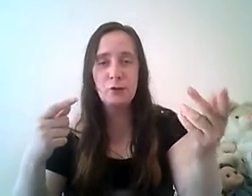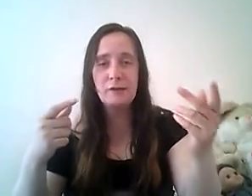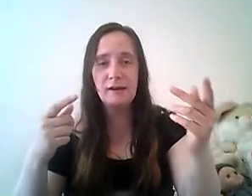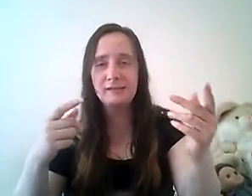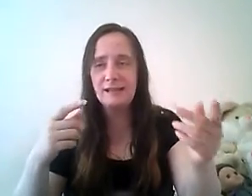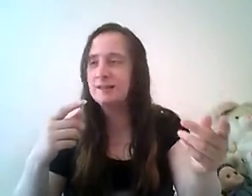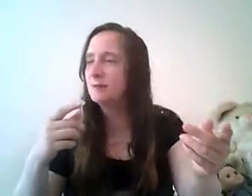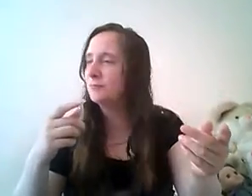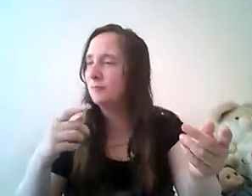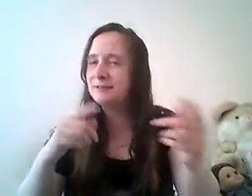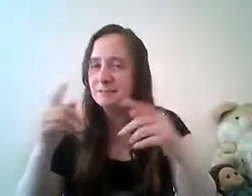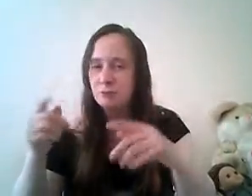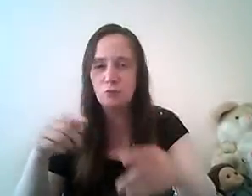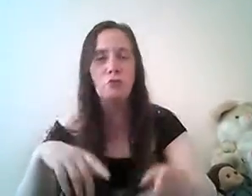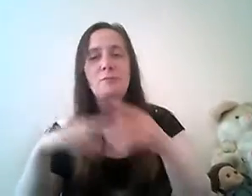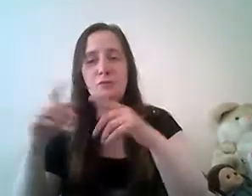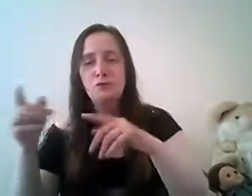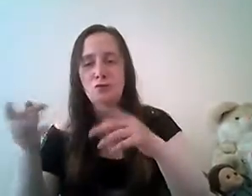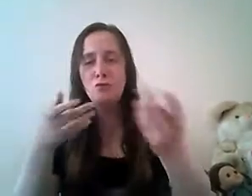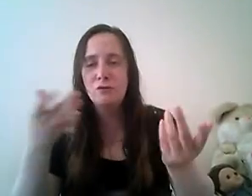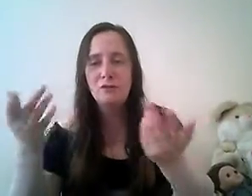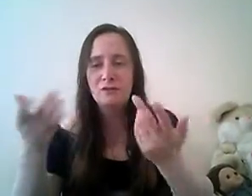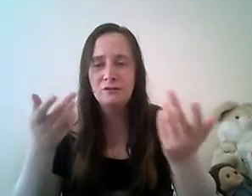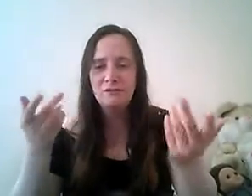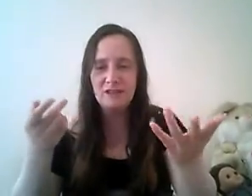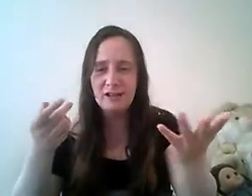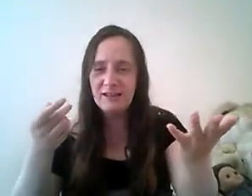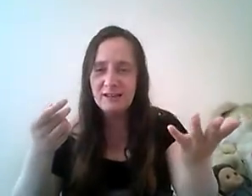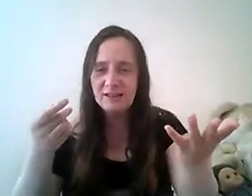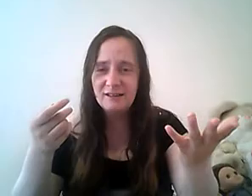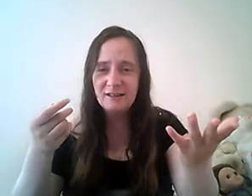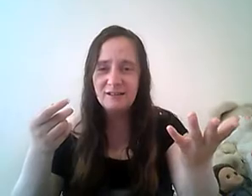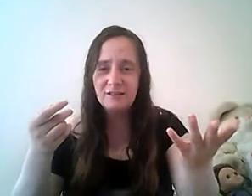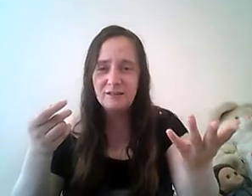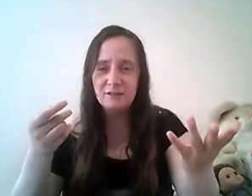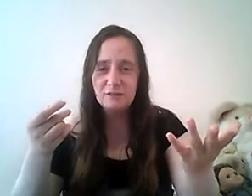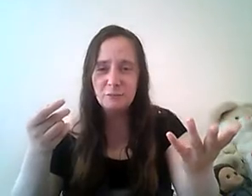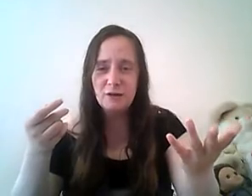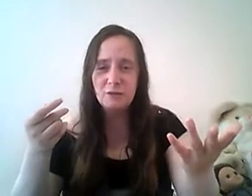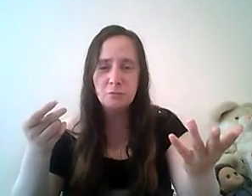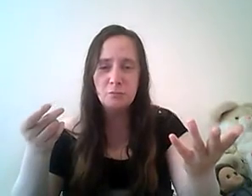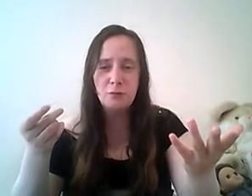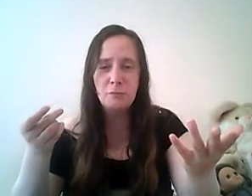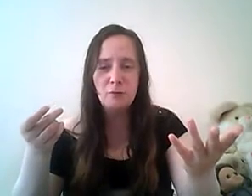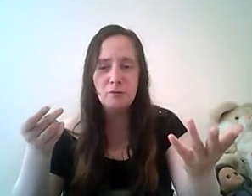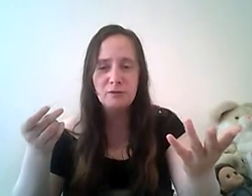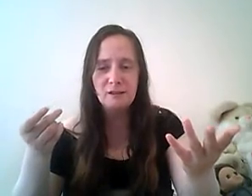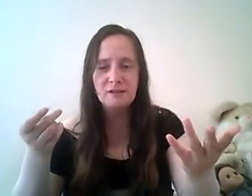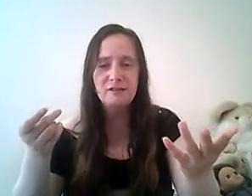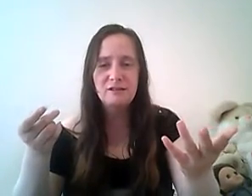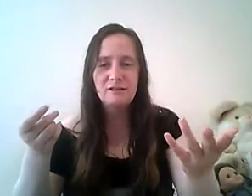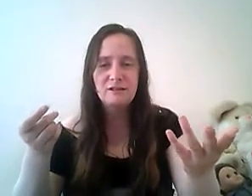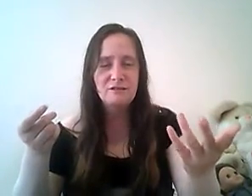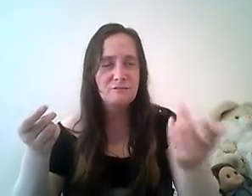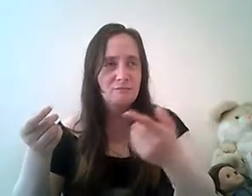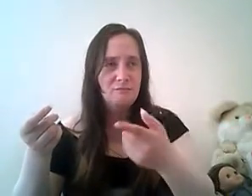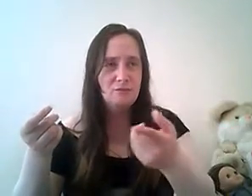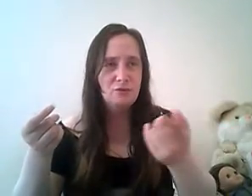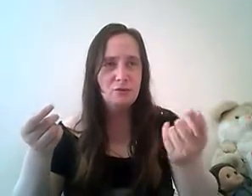in that last thing i it was from last episode or two episodes ago jenny so we heard them talk about like she could